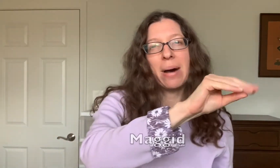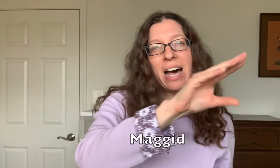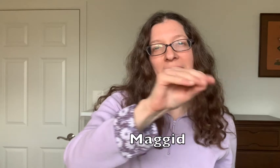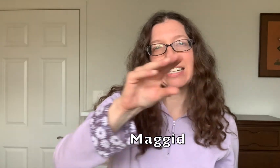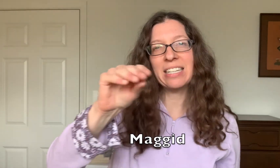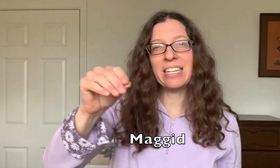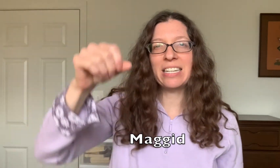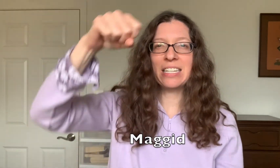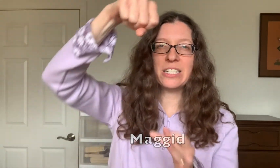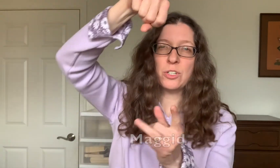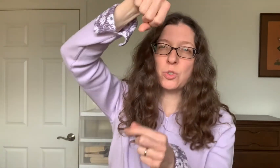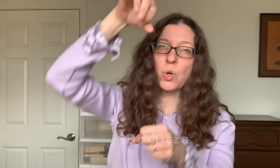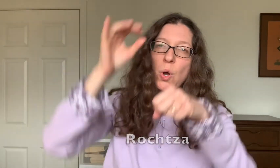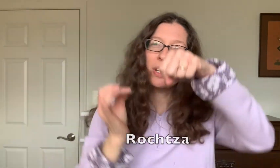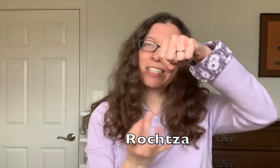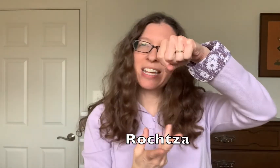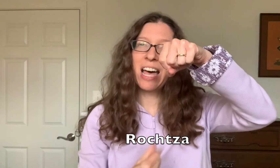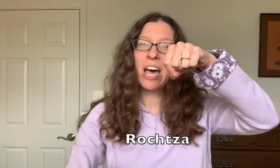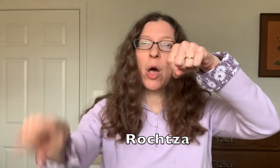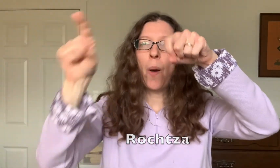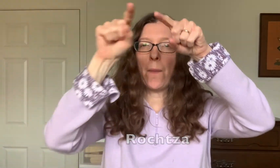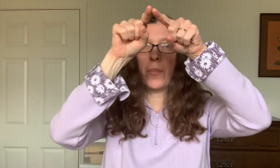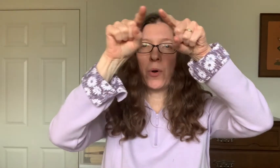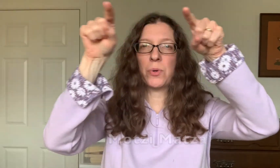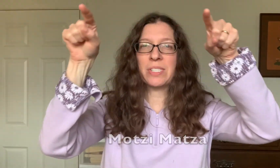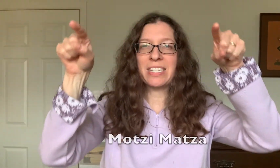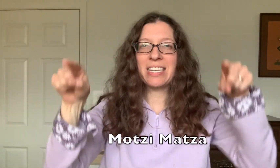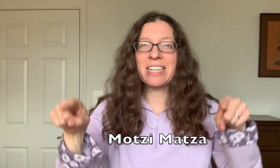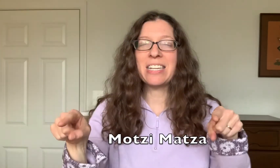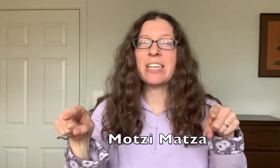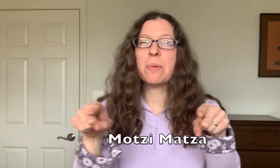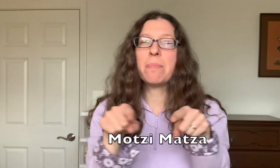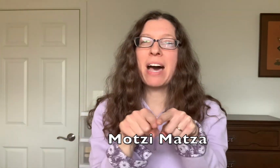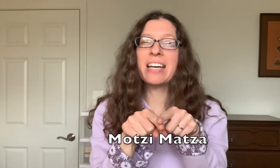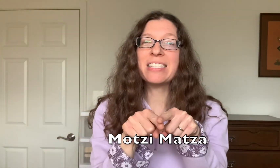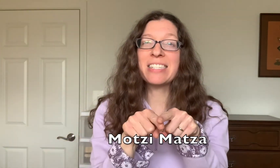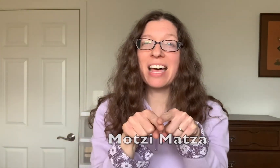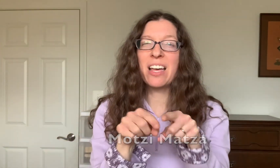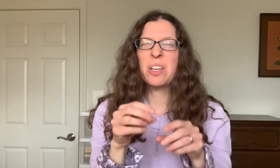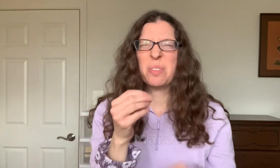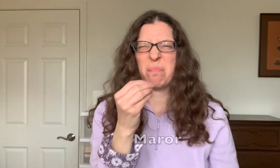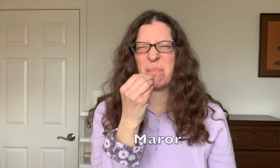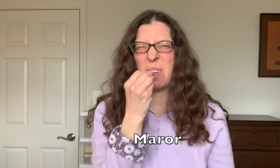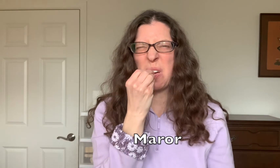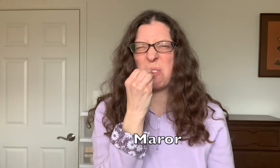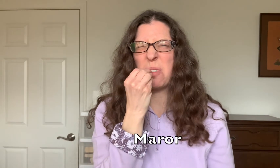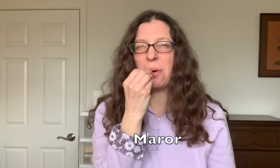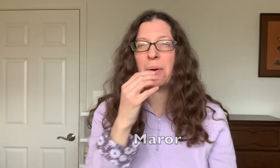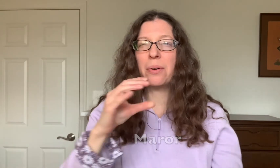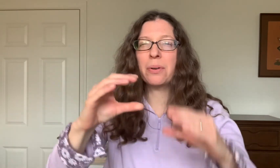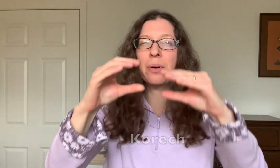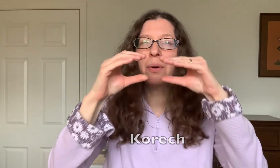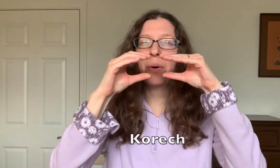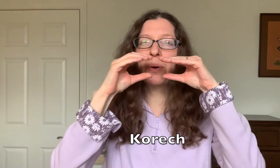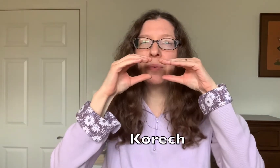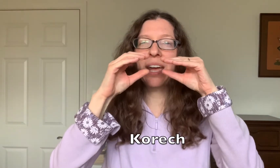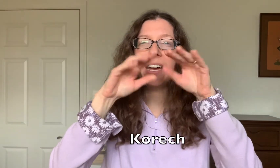Magid, Rochatz, Motsi Matzah, Maror Korech,